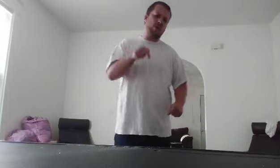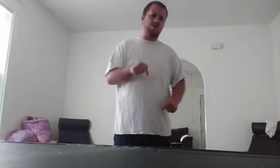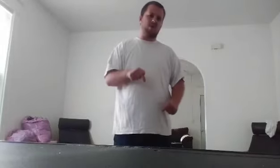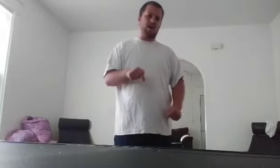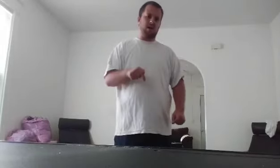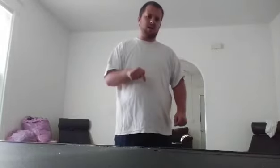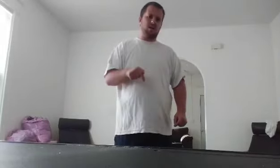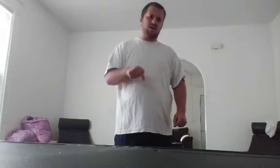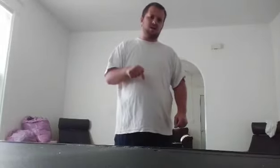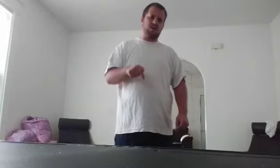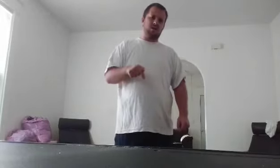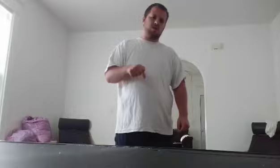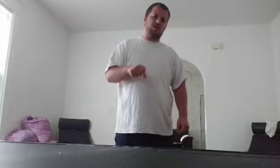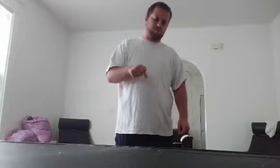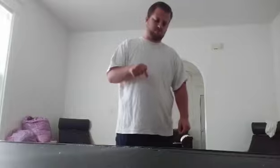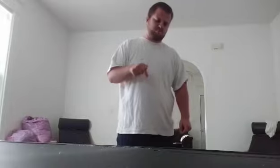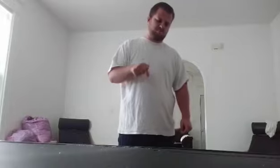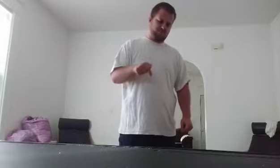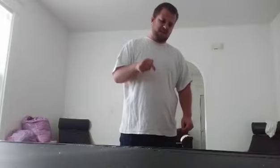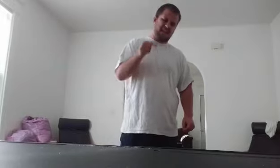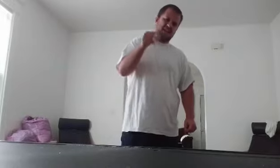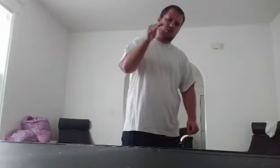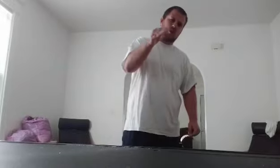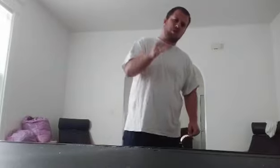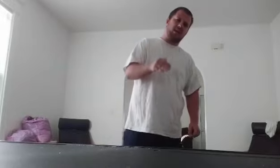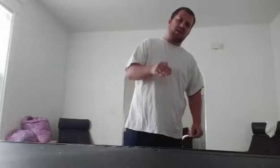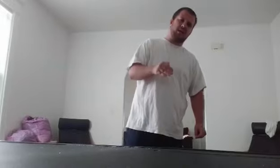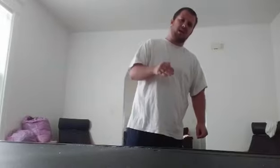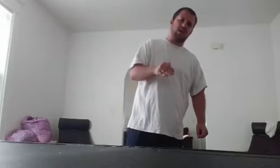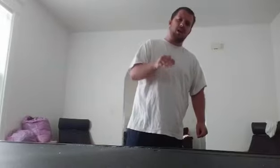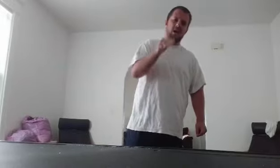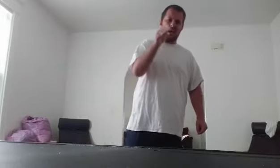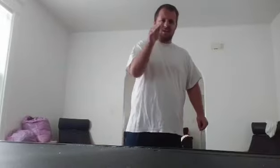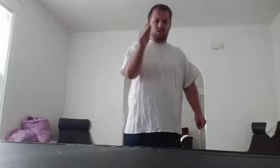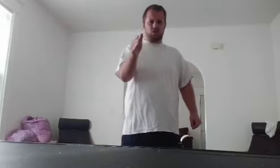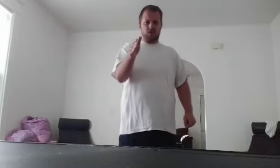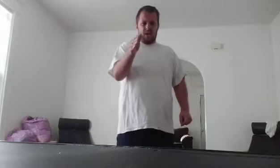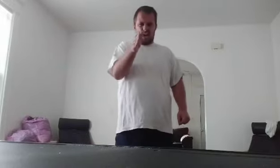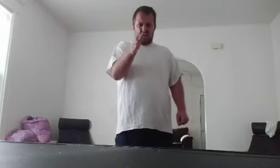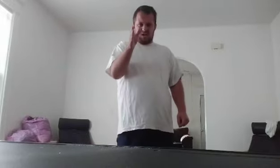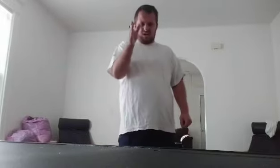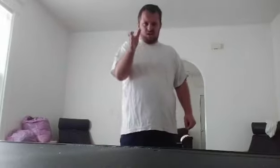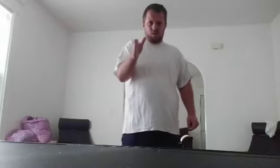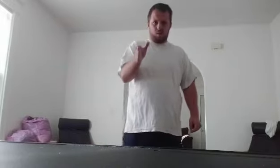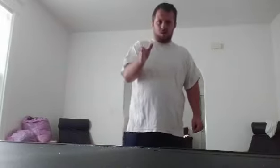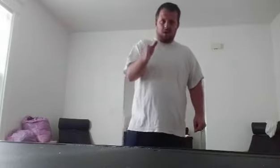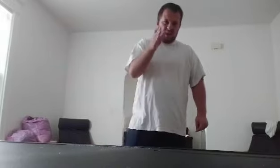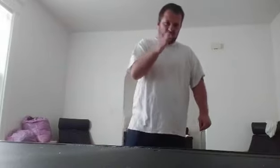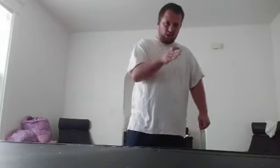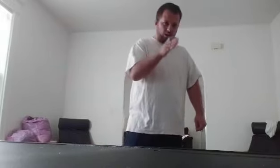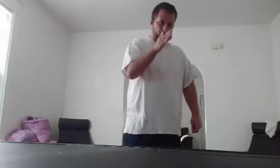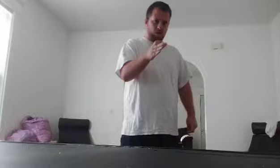Fright against Kodak Kidd and Killer Wolf. Killer Wolf,